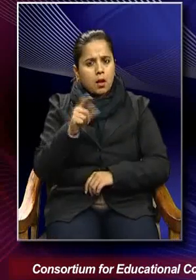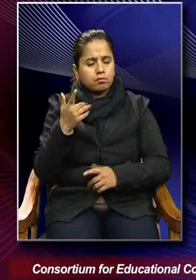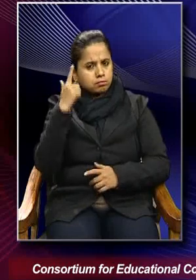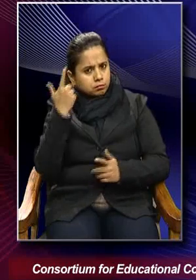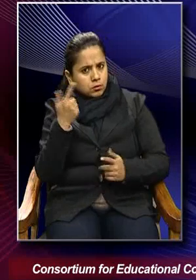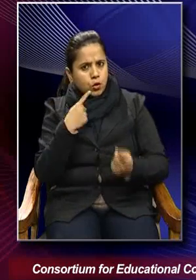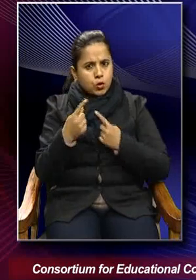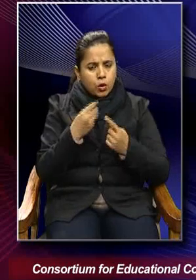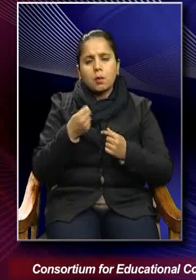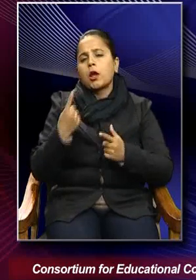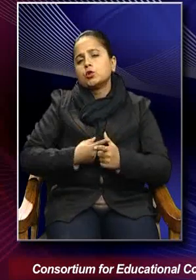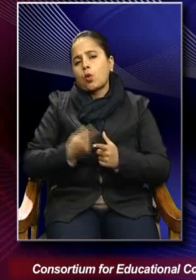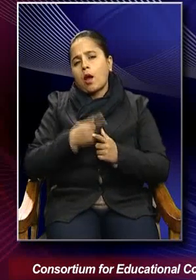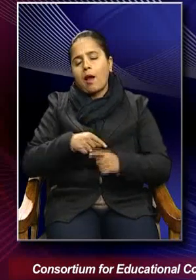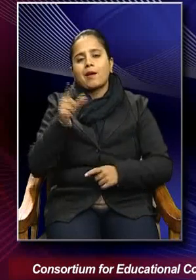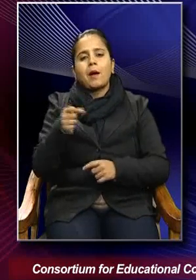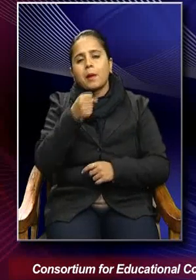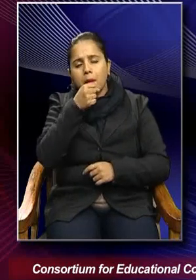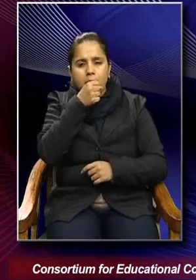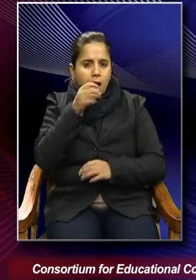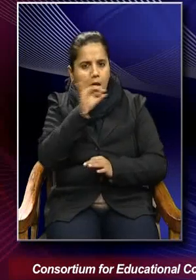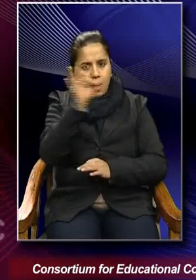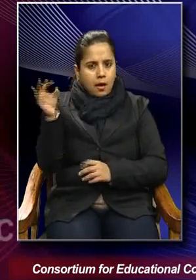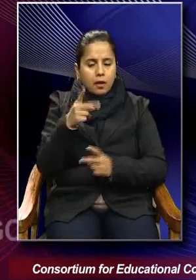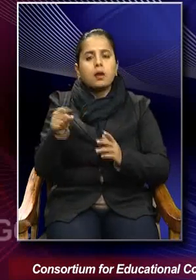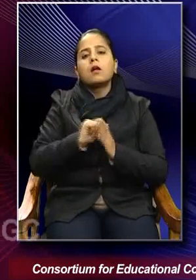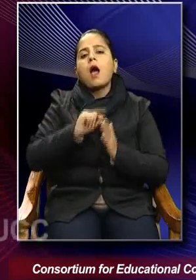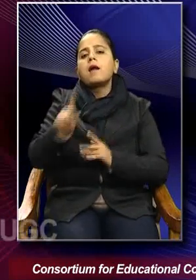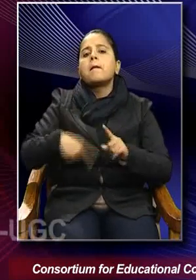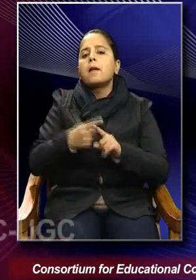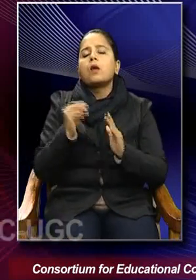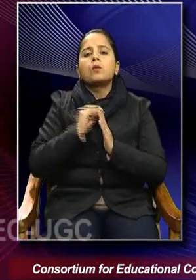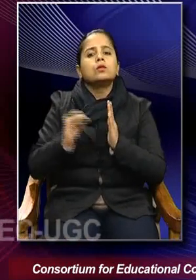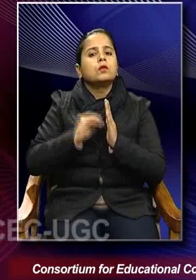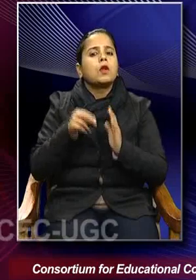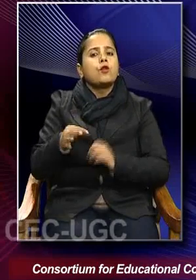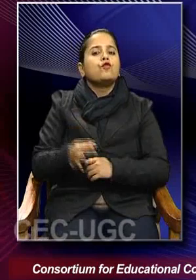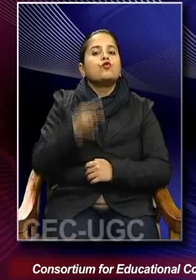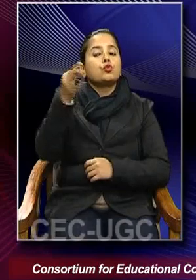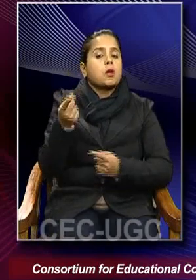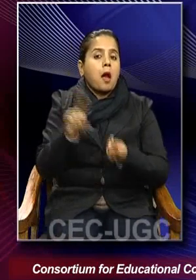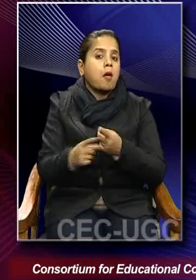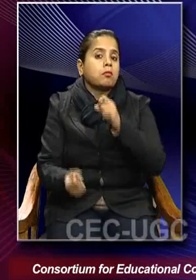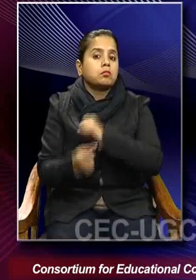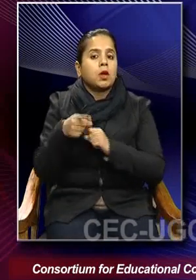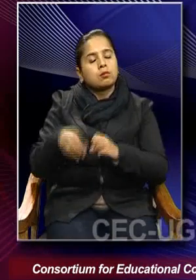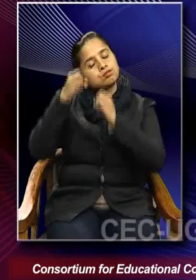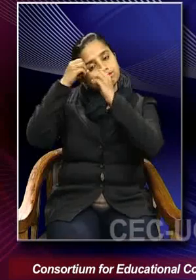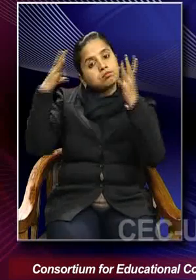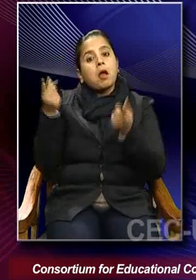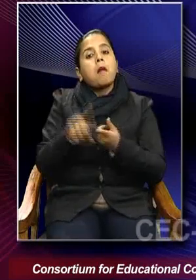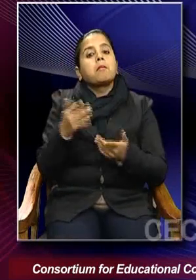uh, jokingly and sarcastically, uh, write about this, uh, this future situation, imagined situation,